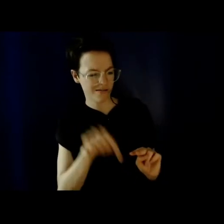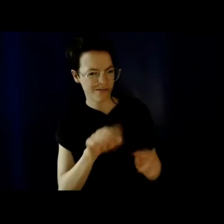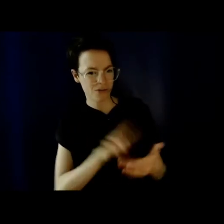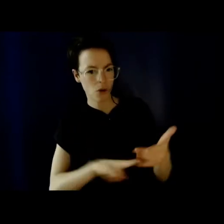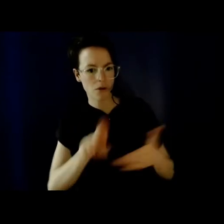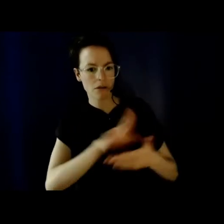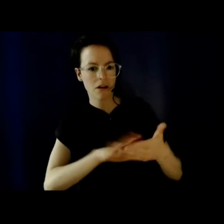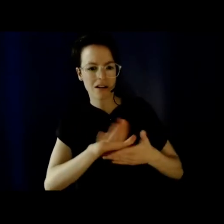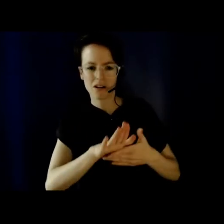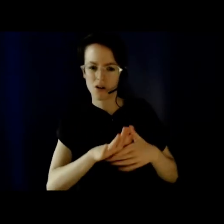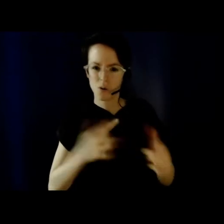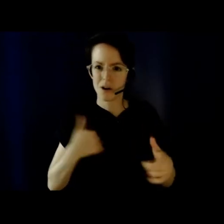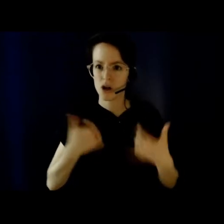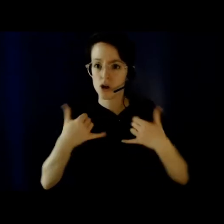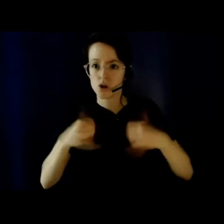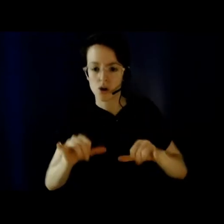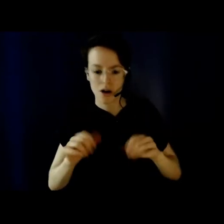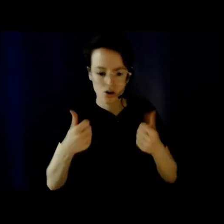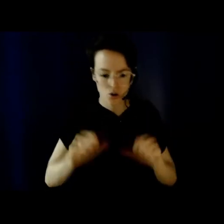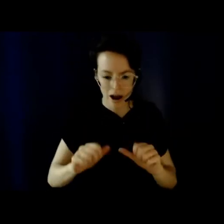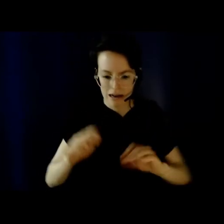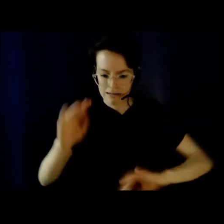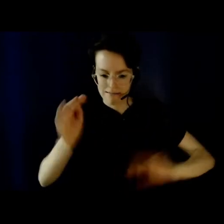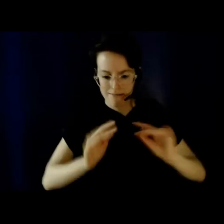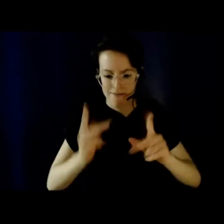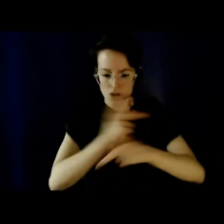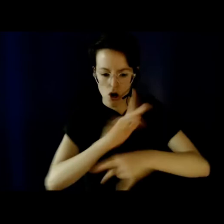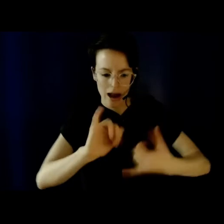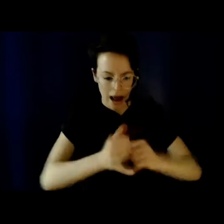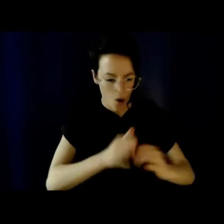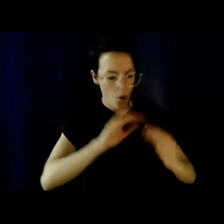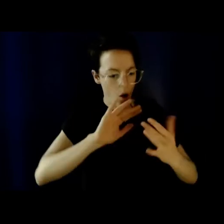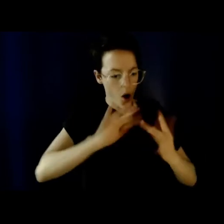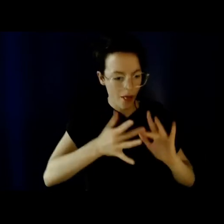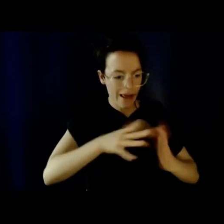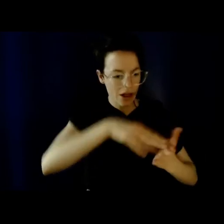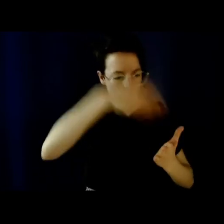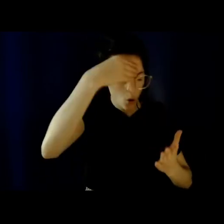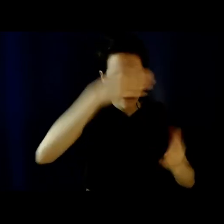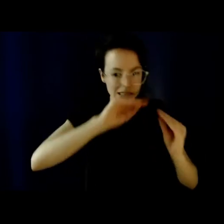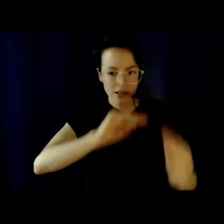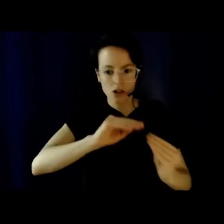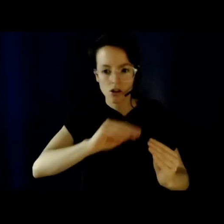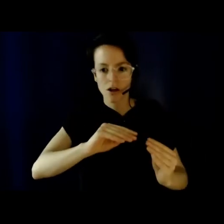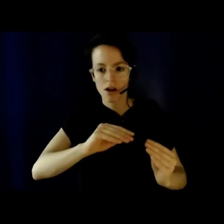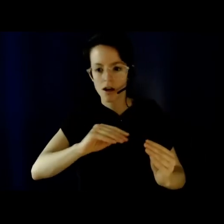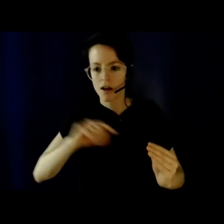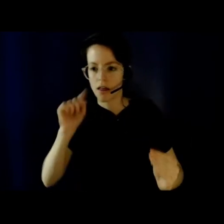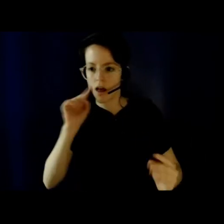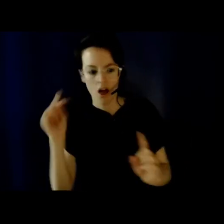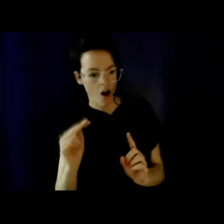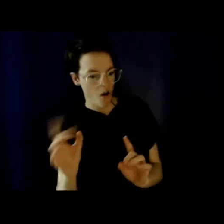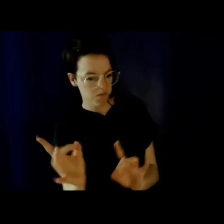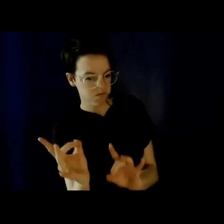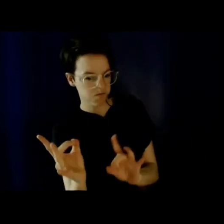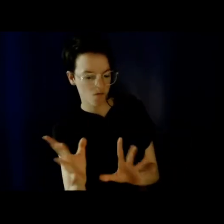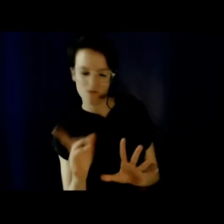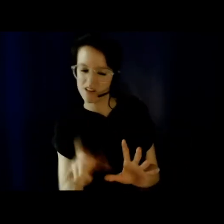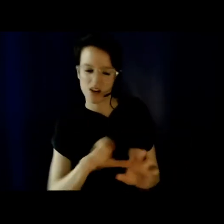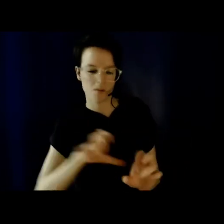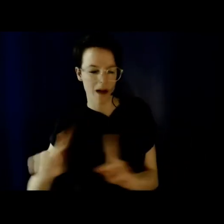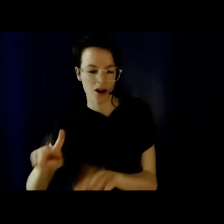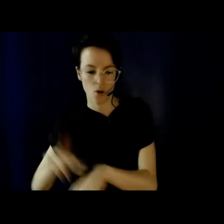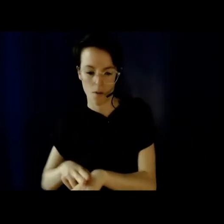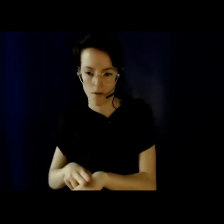We shouldn't be doing this. Let's get back to what we were doing before. And meanwhile, a lot of disabled people saw the same thing and said, wow, what a mess.